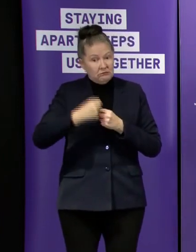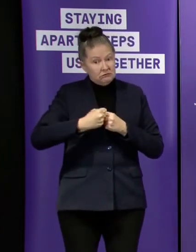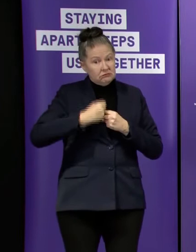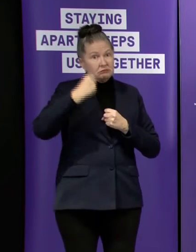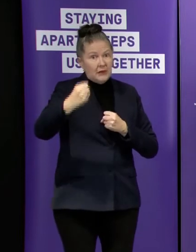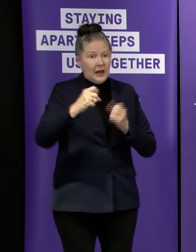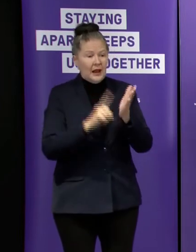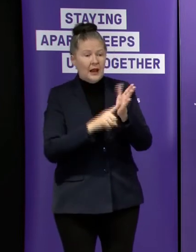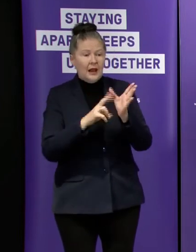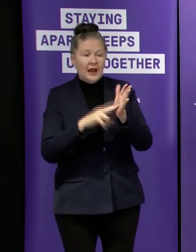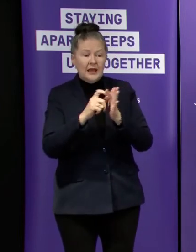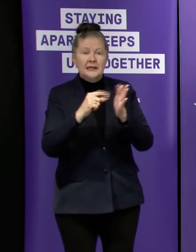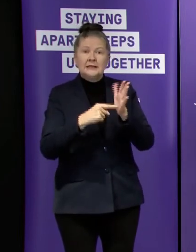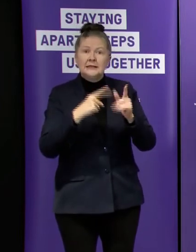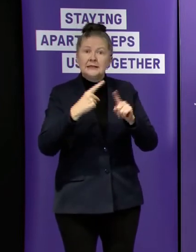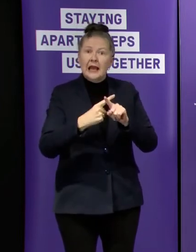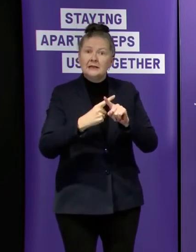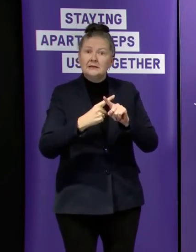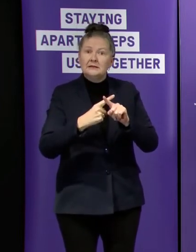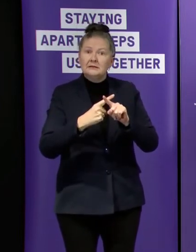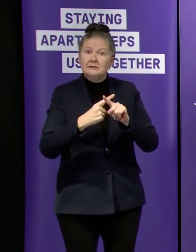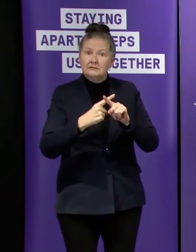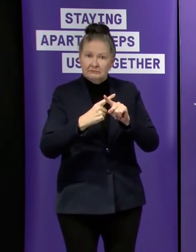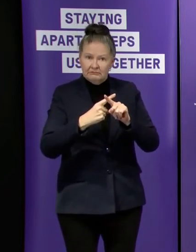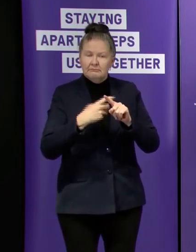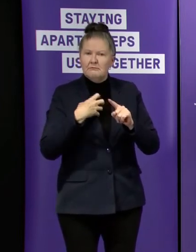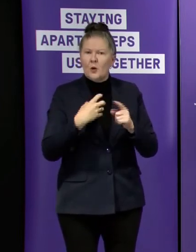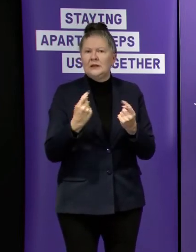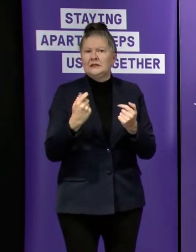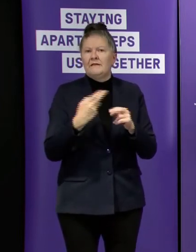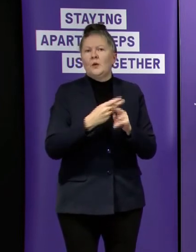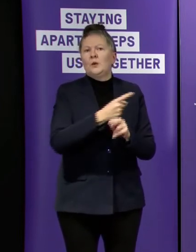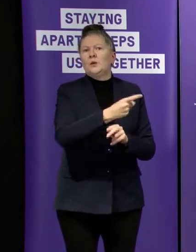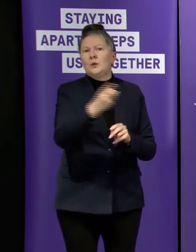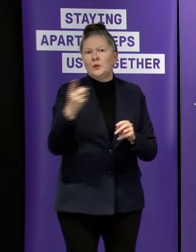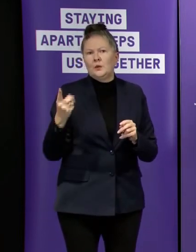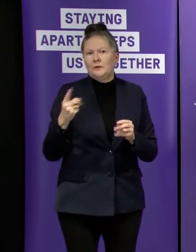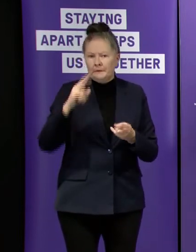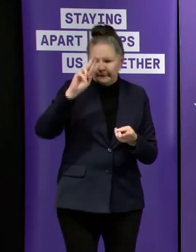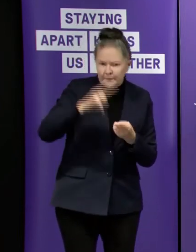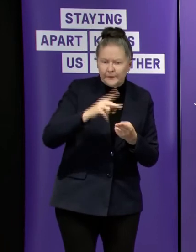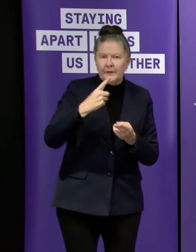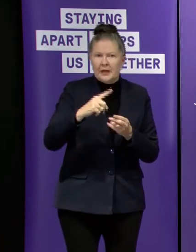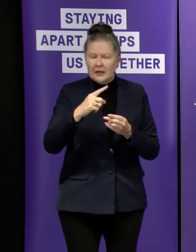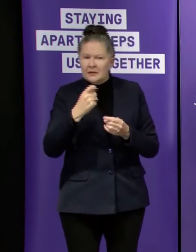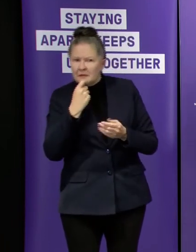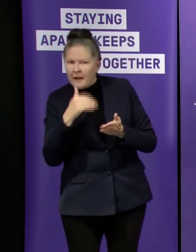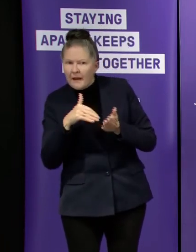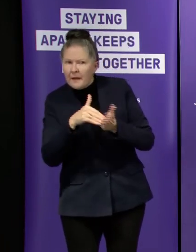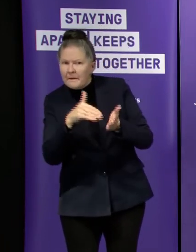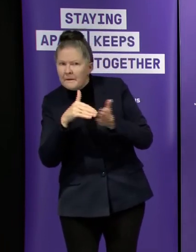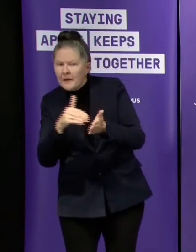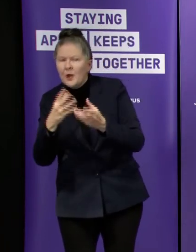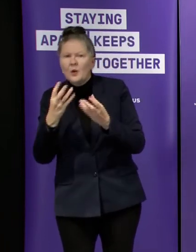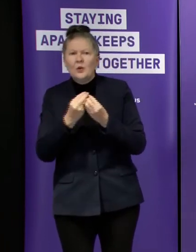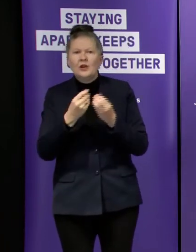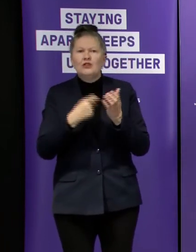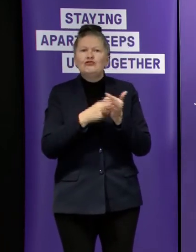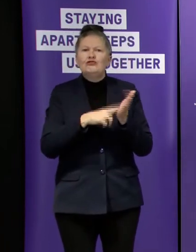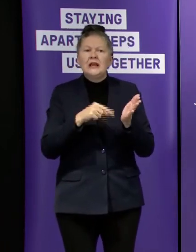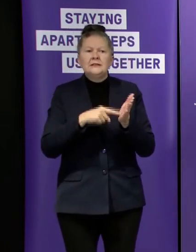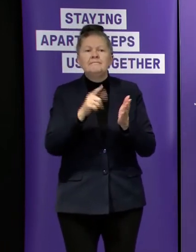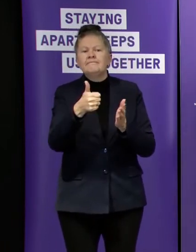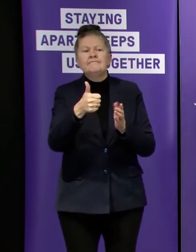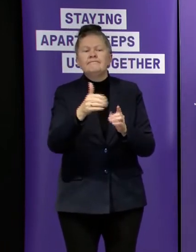available and make it easier to access landlords that provide outright rent waivers of at least